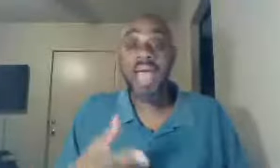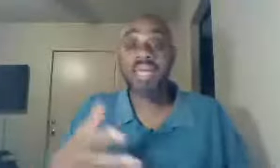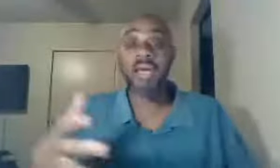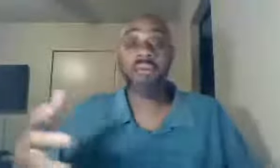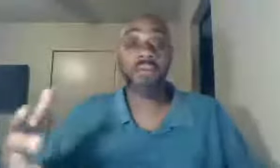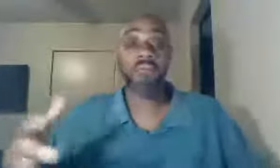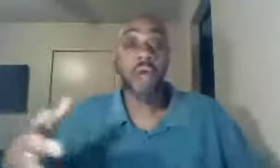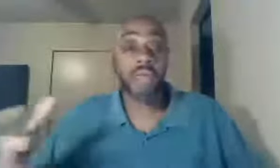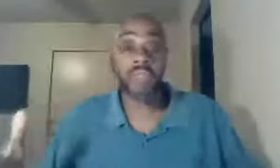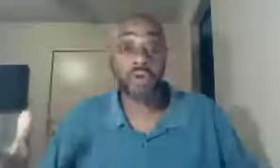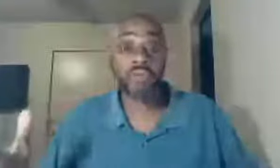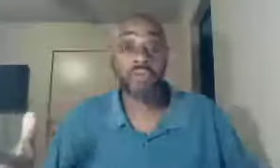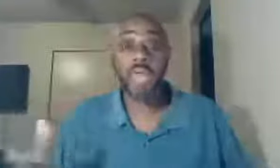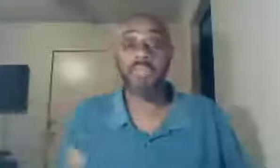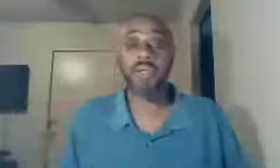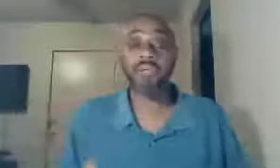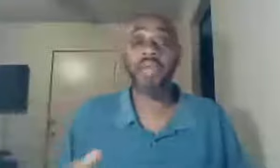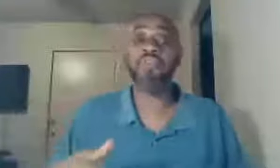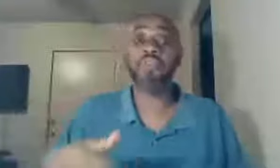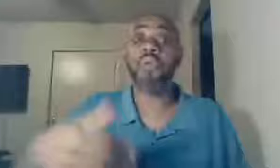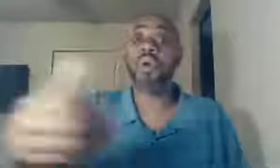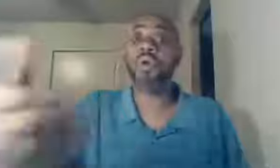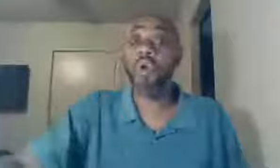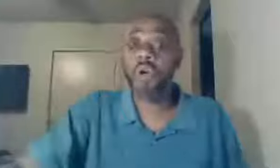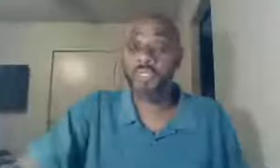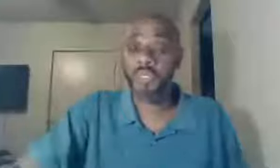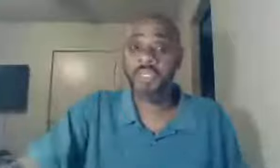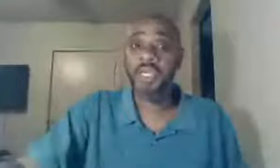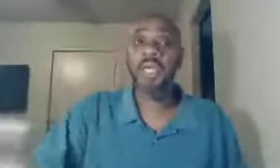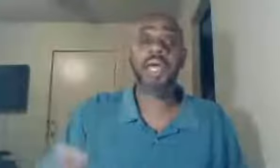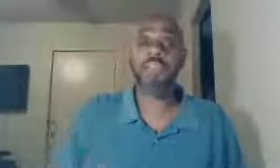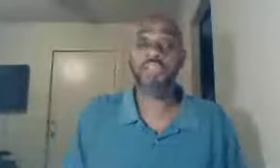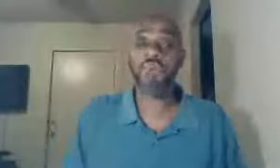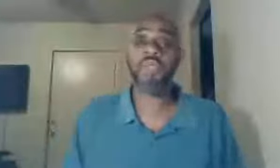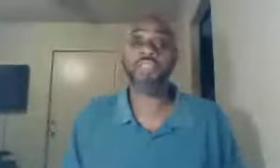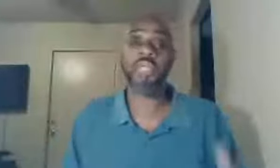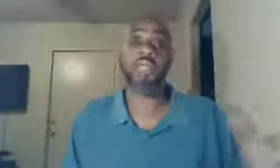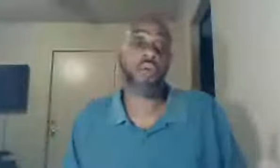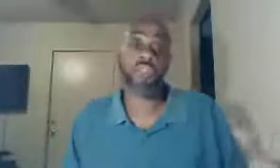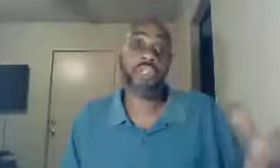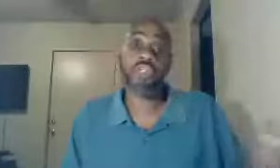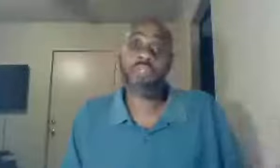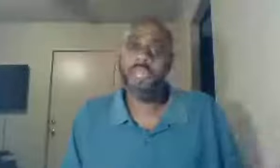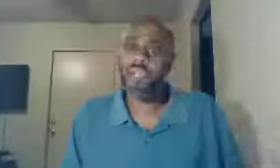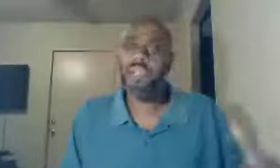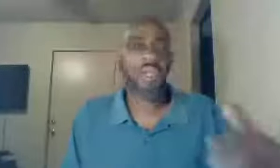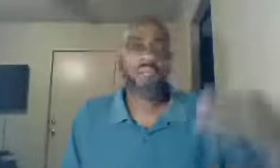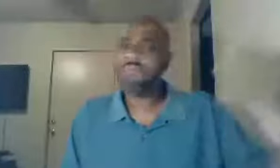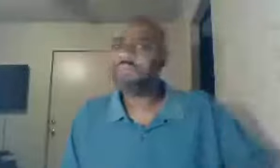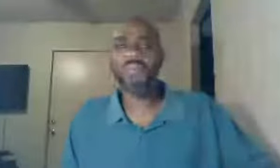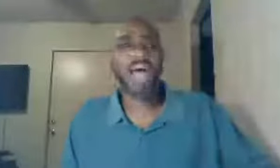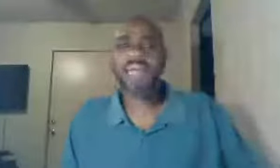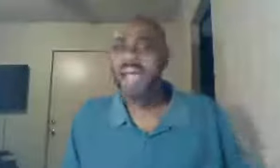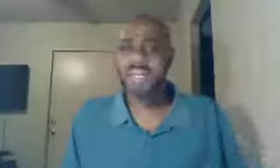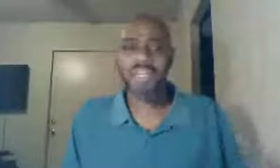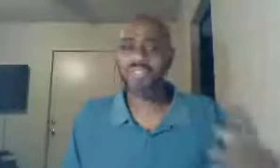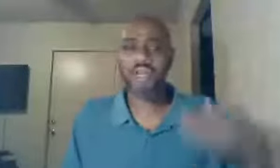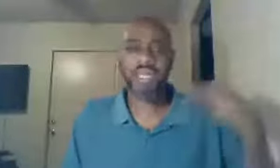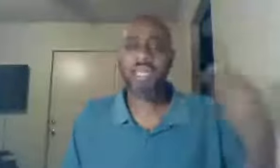can help broaden your vocabulary, by using the word orator, and then you understand, an orator is a speaker, why knock against learning, now